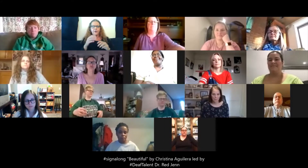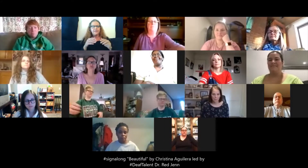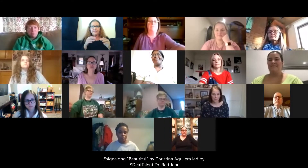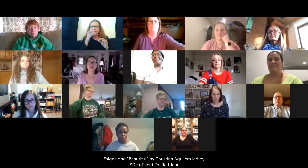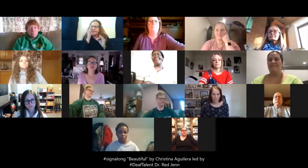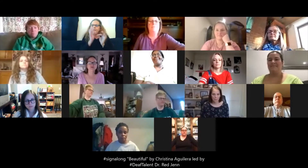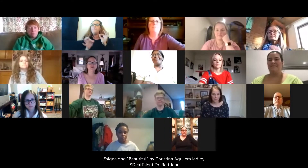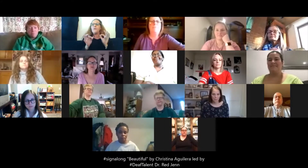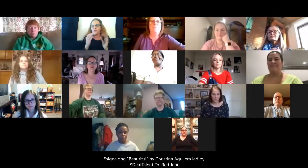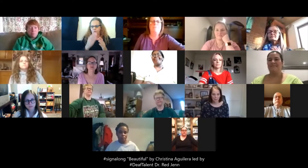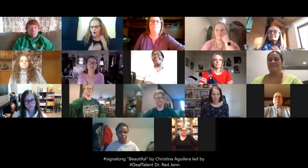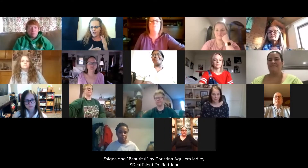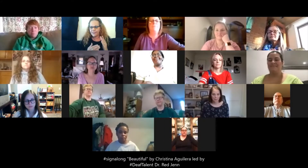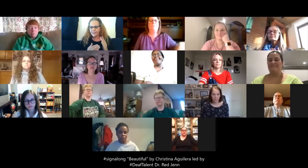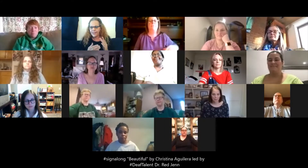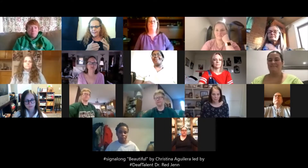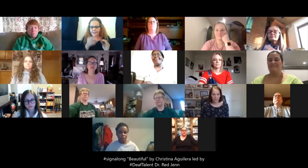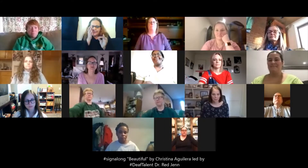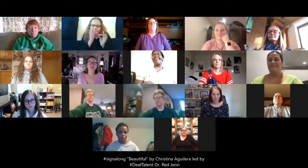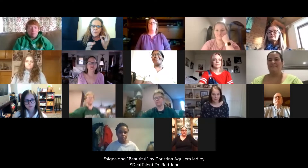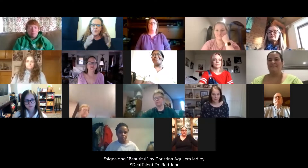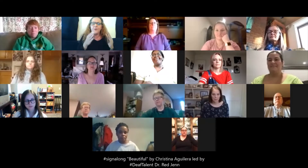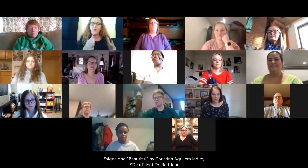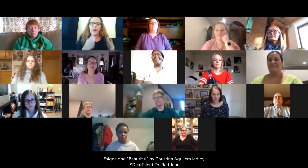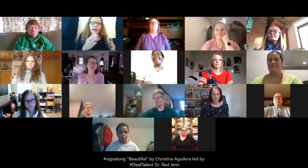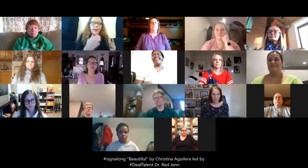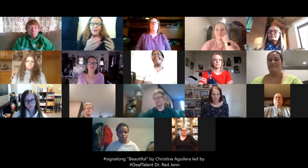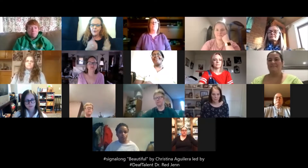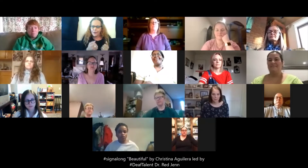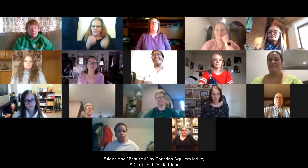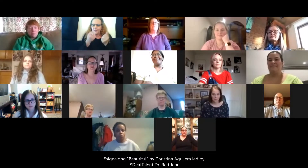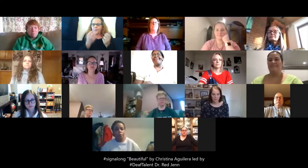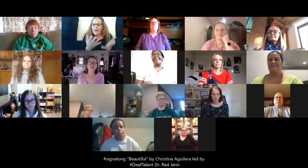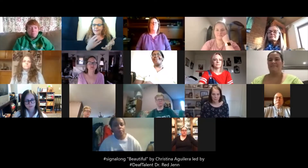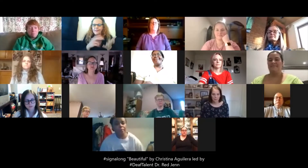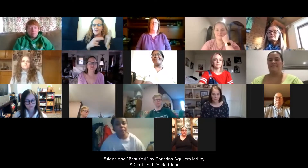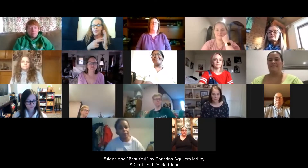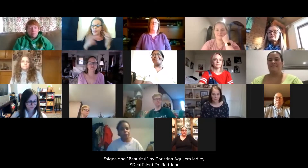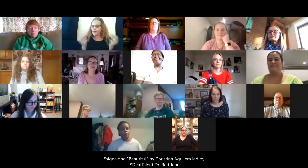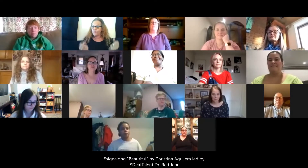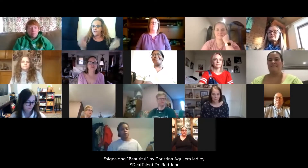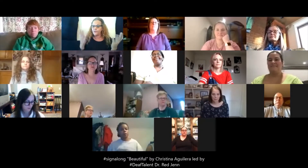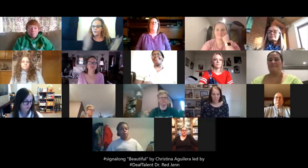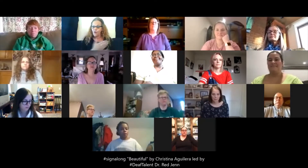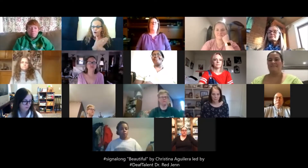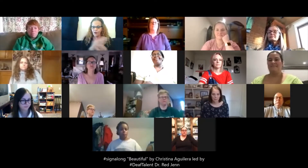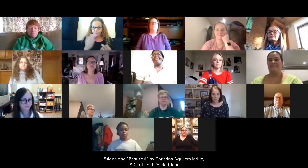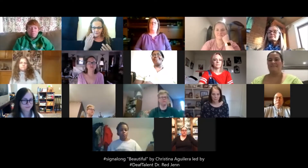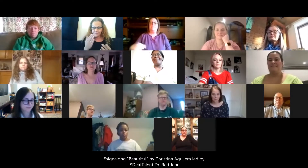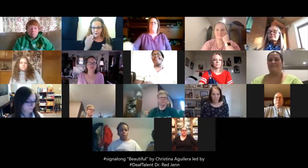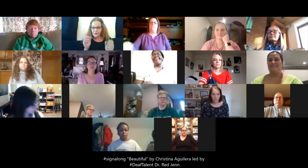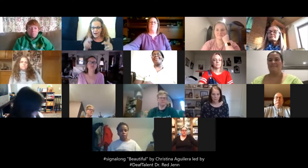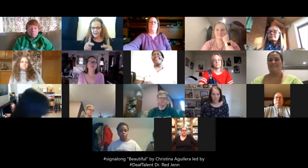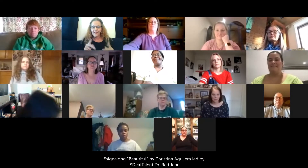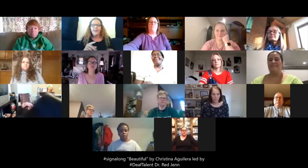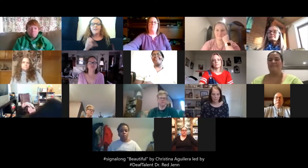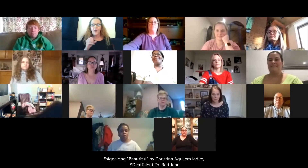its simplest parts, the simplest way to express the meaning of the song. Okay, so